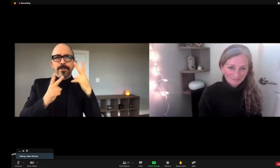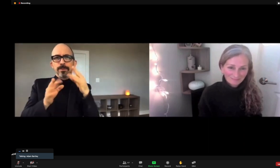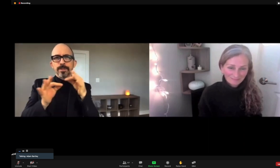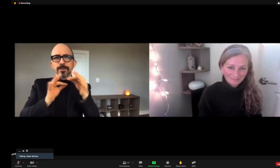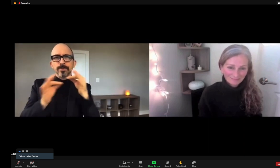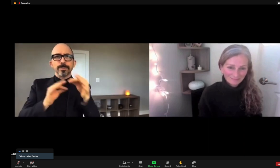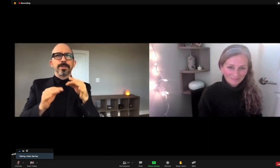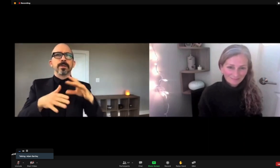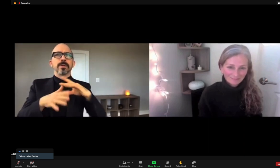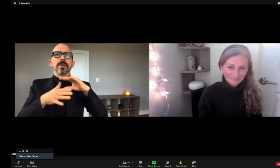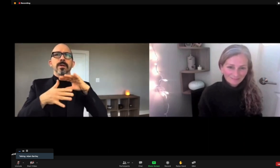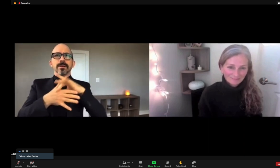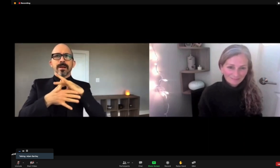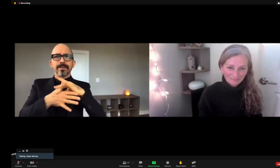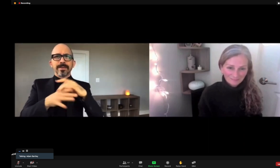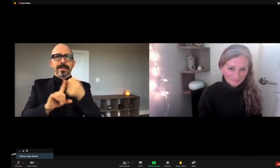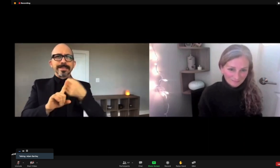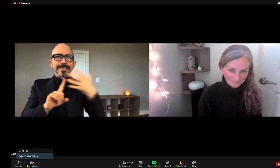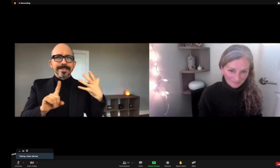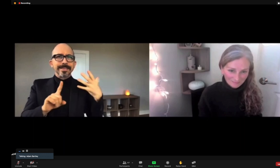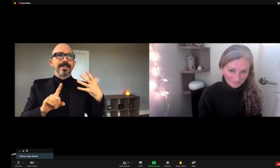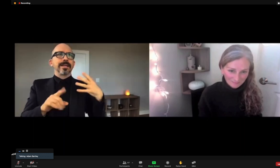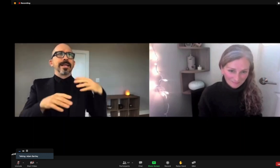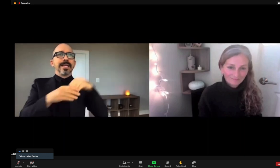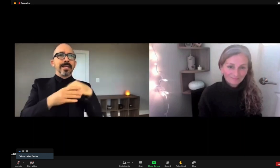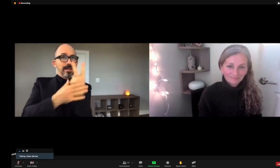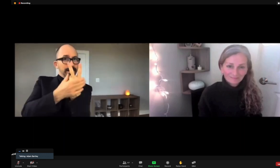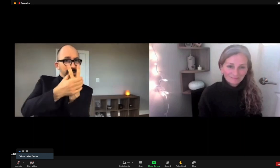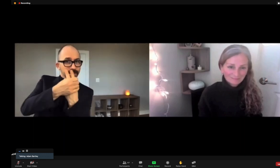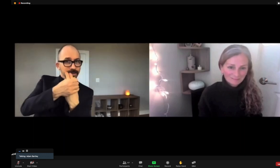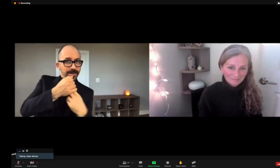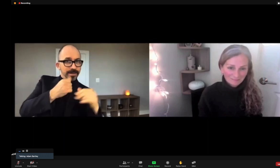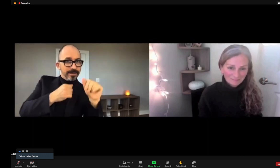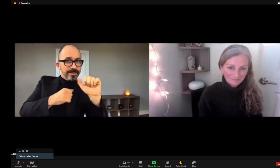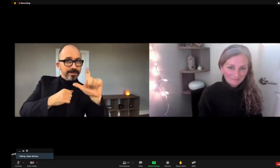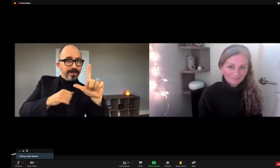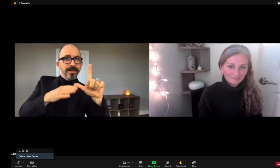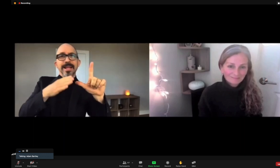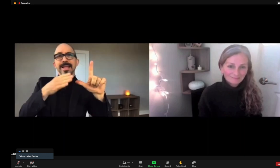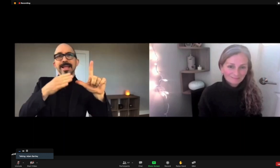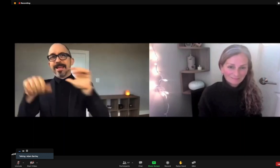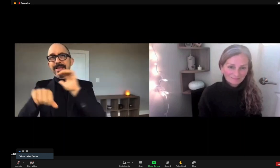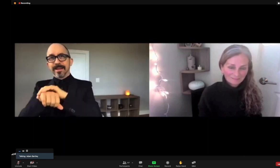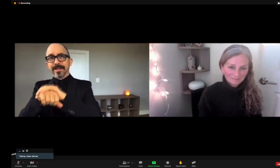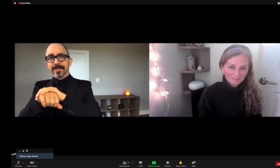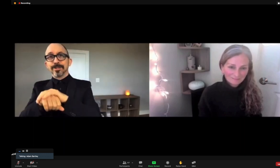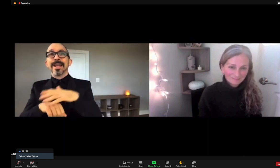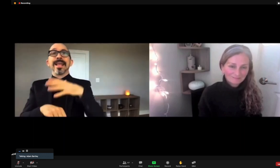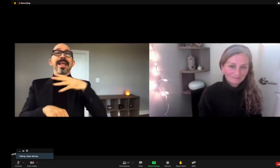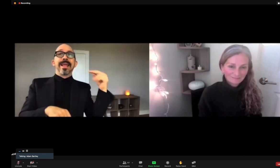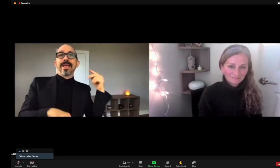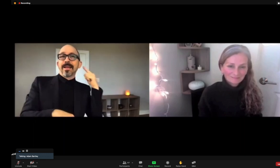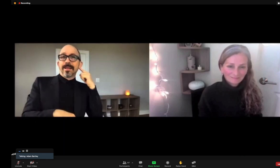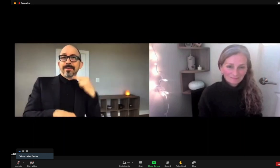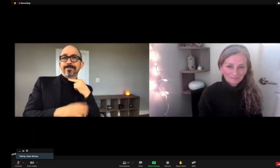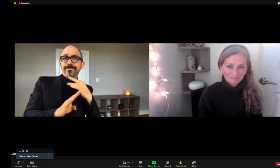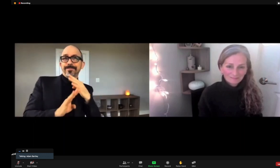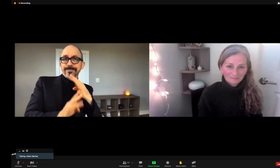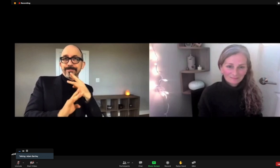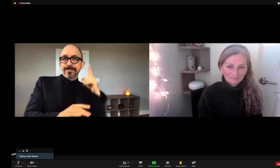seen anything like the kind of image descriptions and rich detail embedded in both the ASL English and